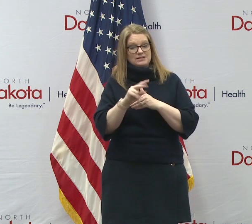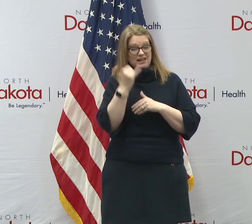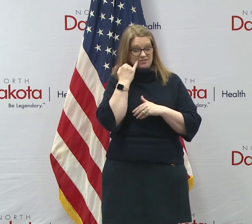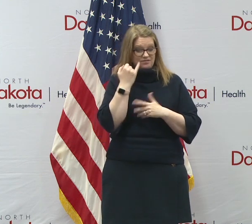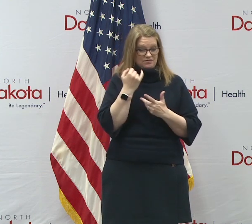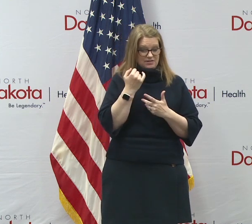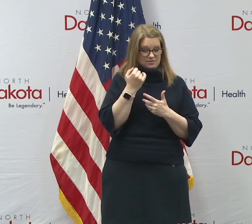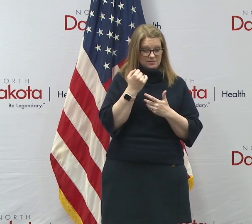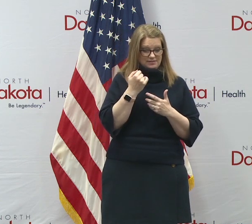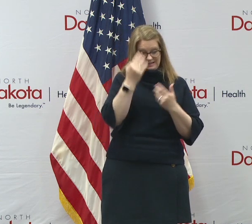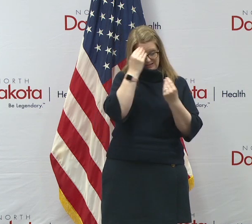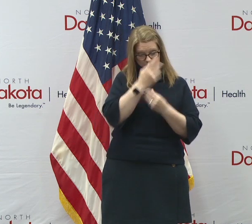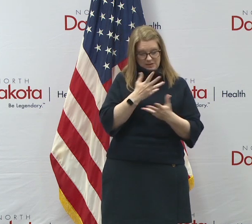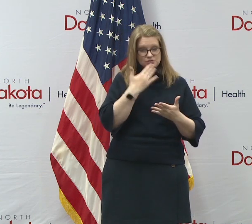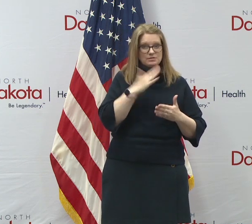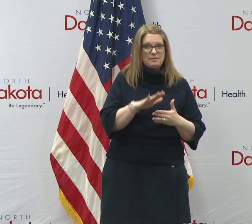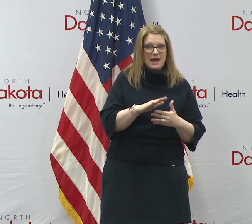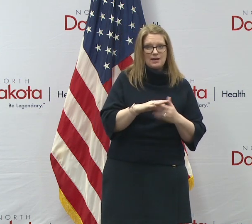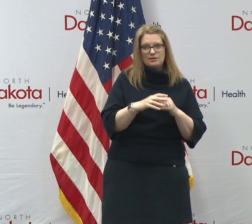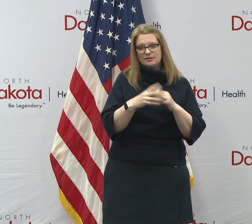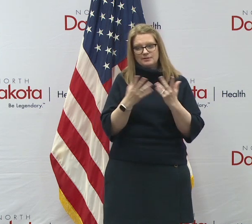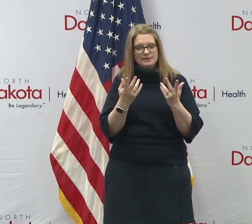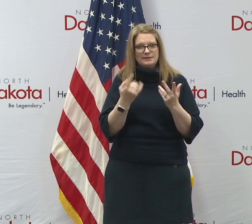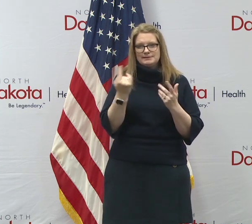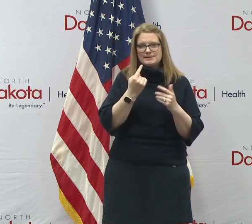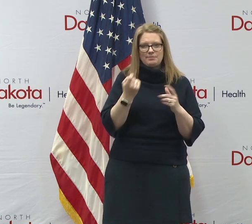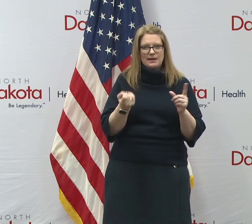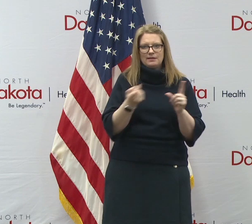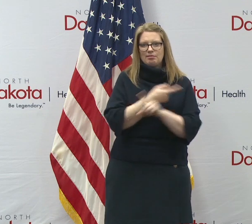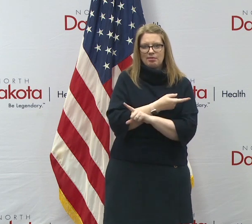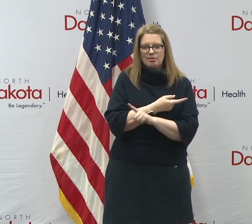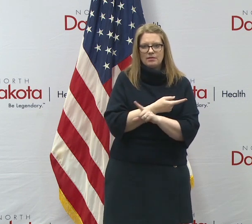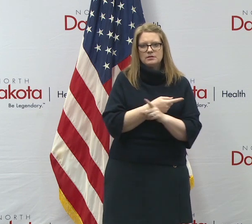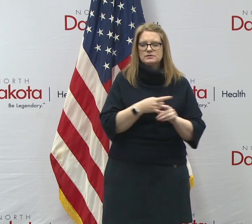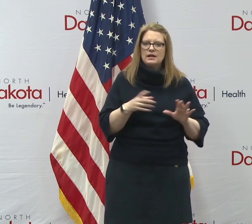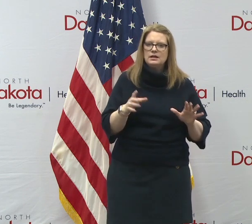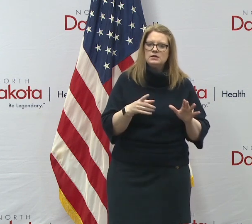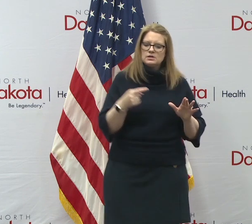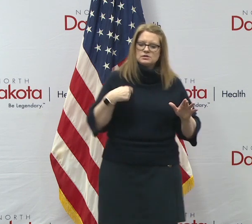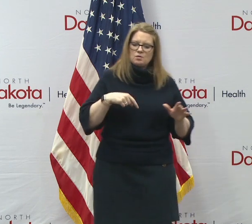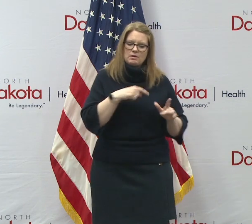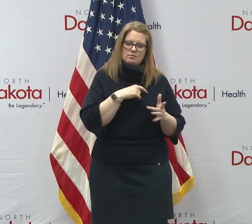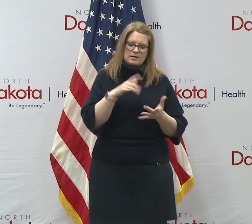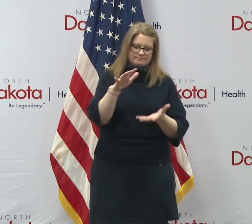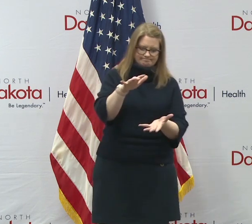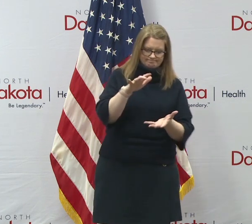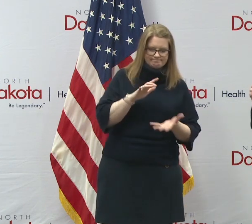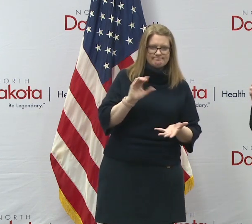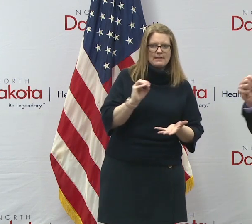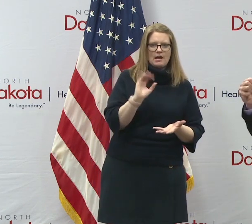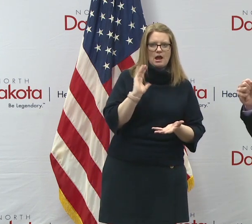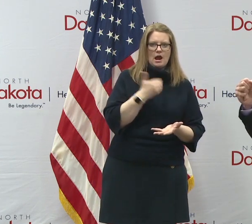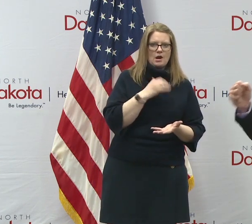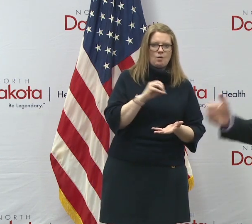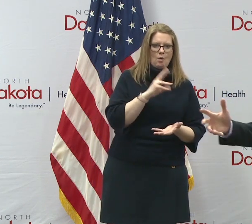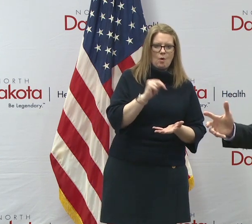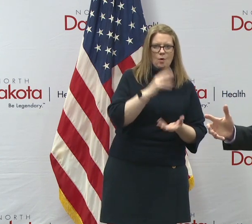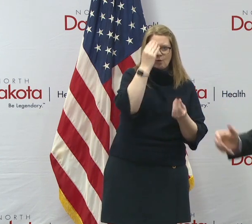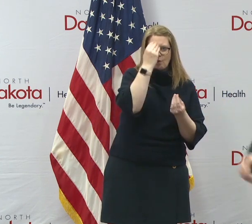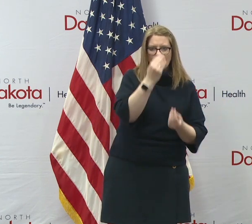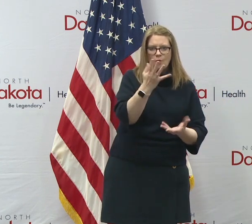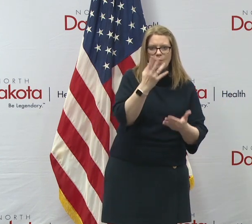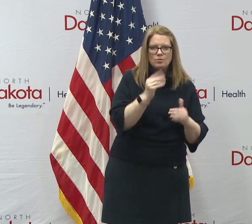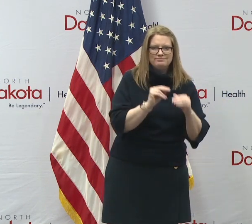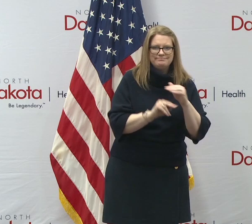bad. We haven't wanted to drive, uh, we only make decisions on data versus decisions on flawed